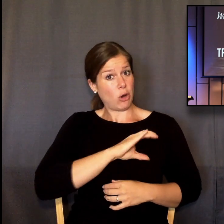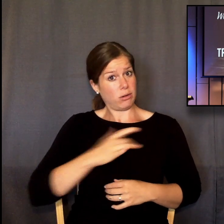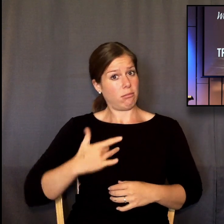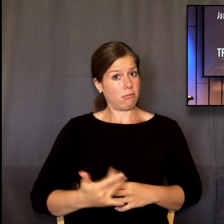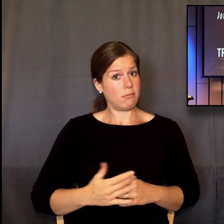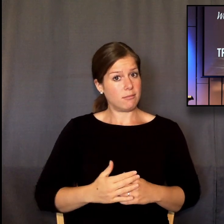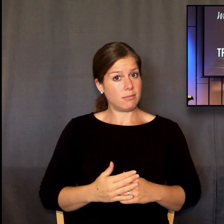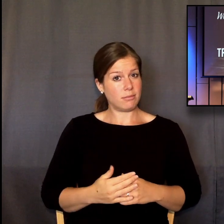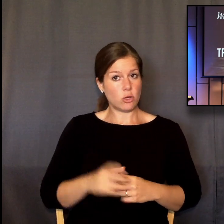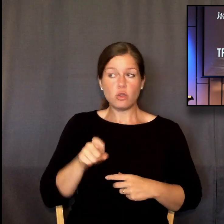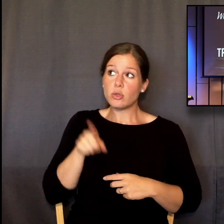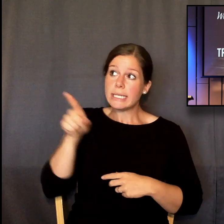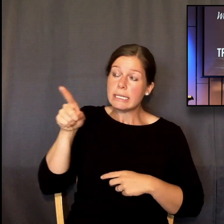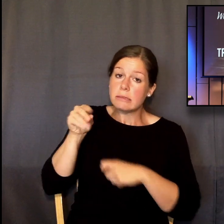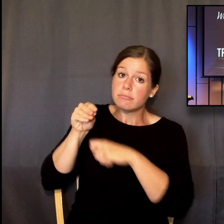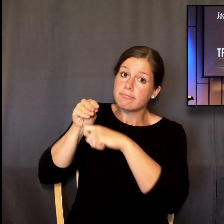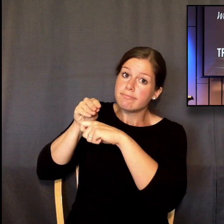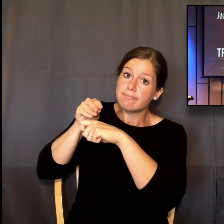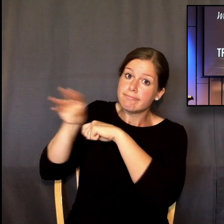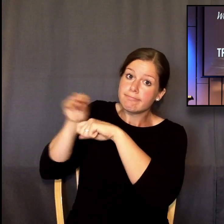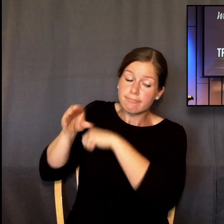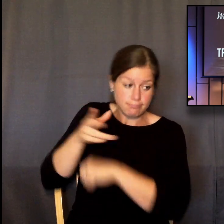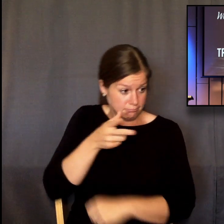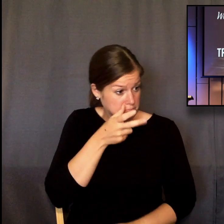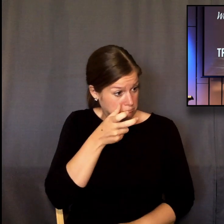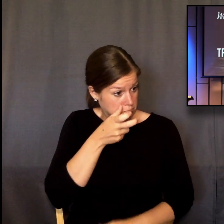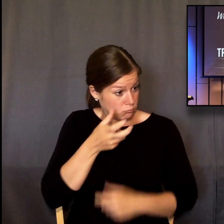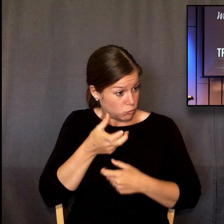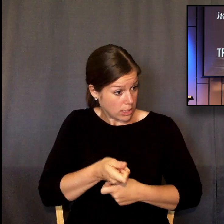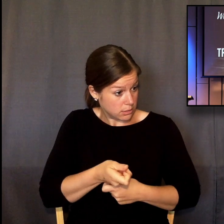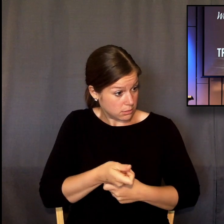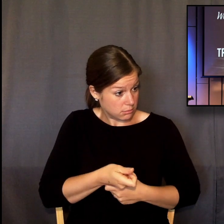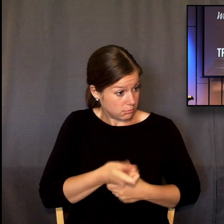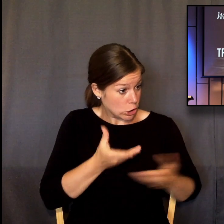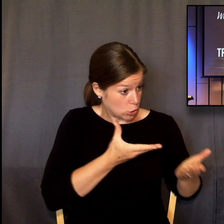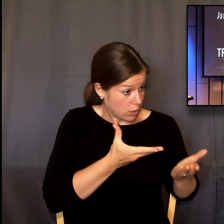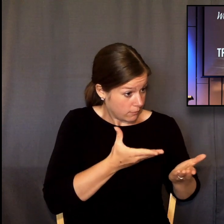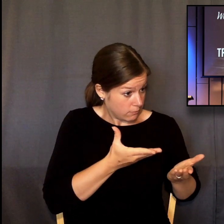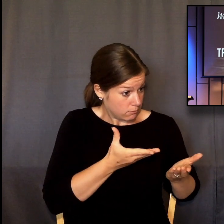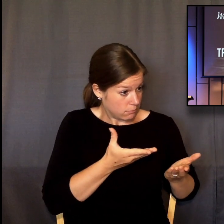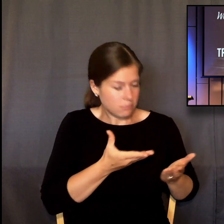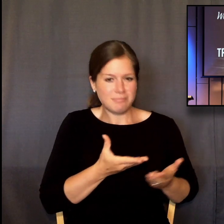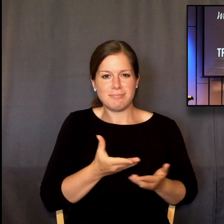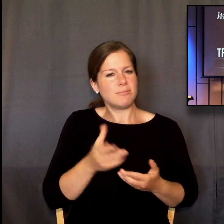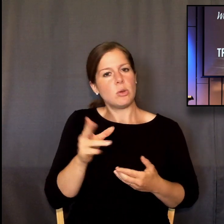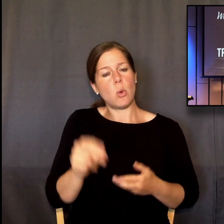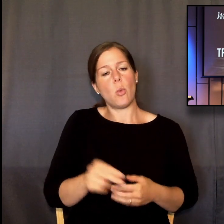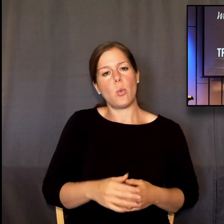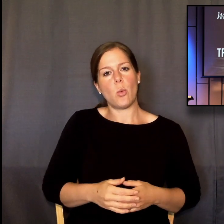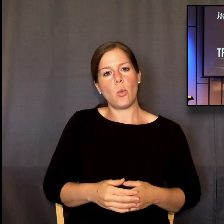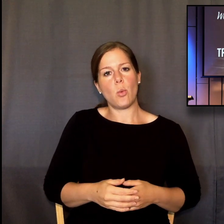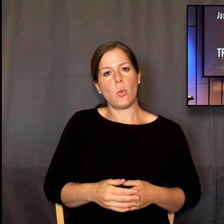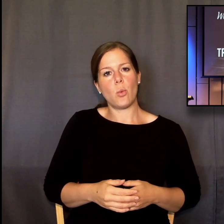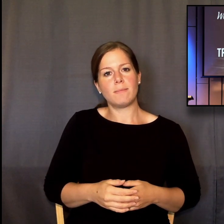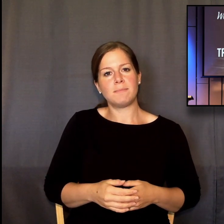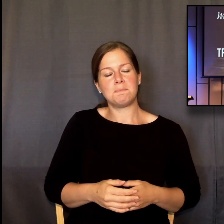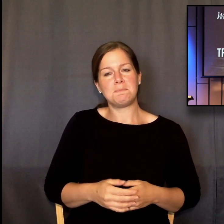No. Instead, everything he's doing is based on his perfect knowledge, based on his flawless